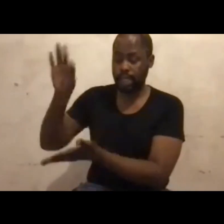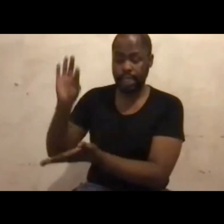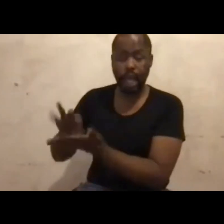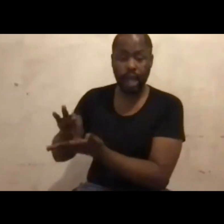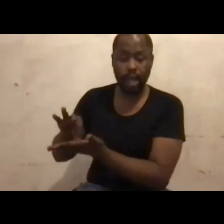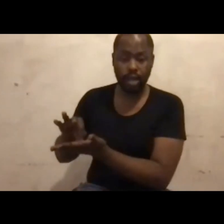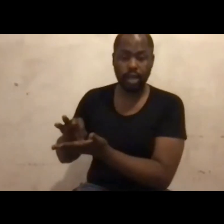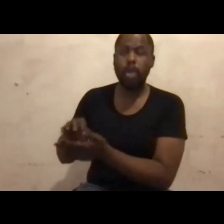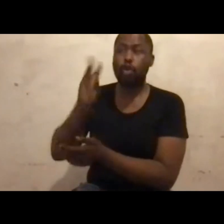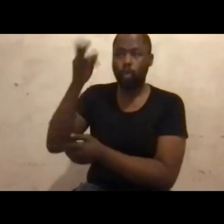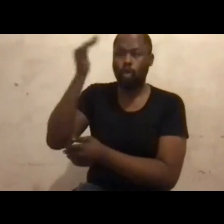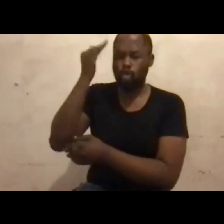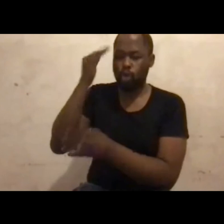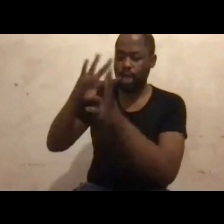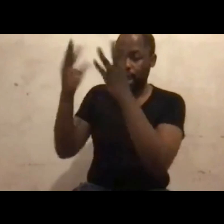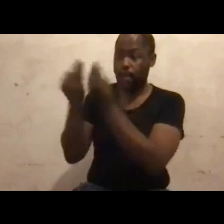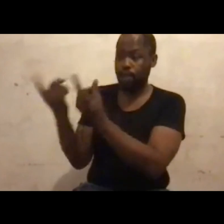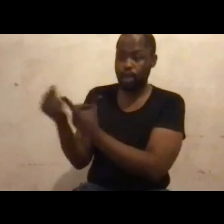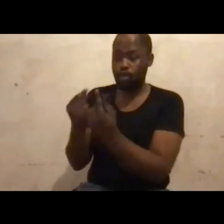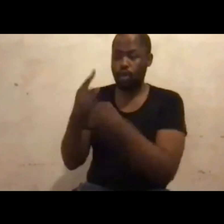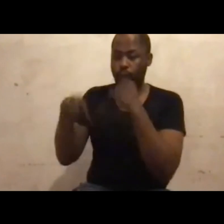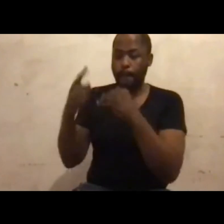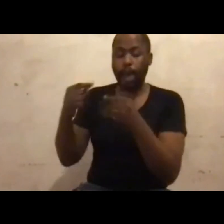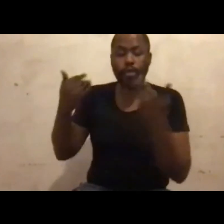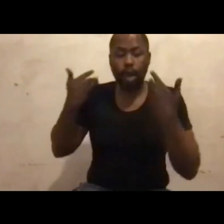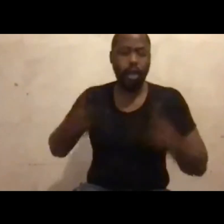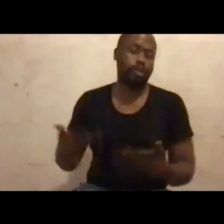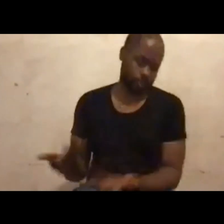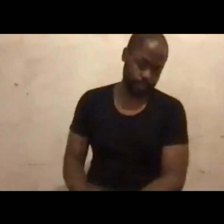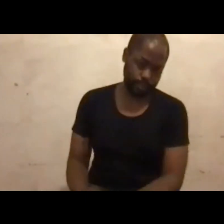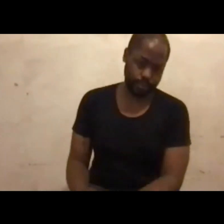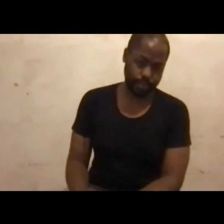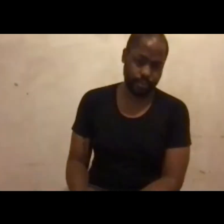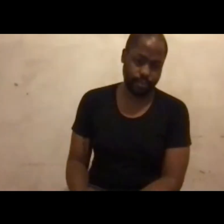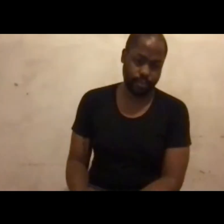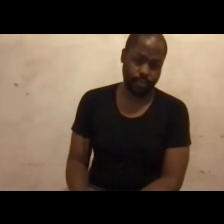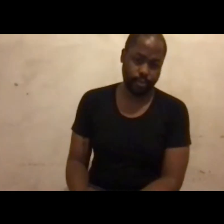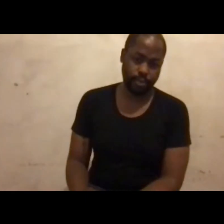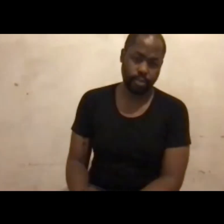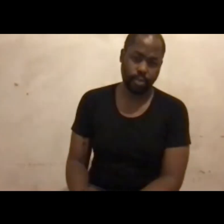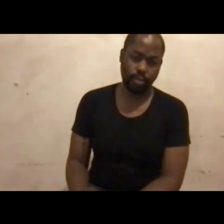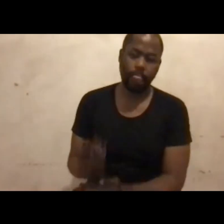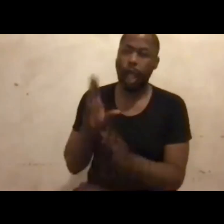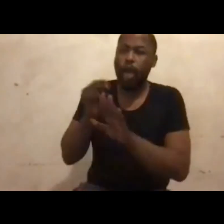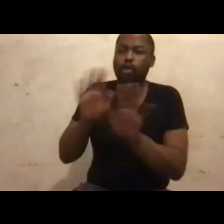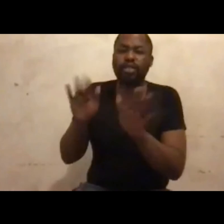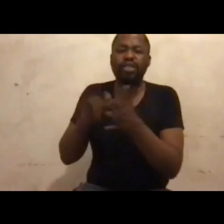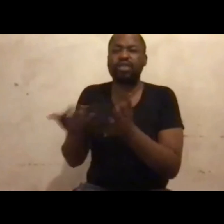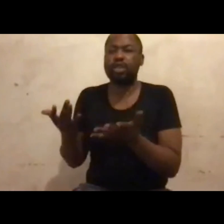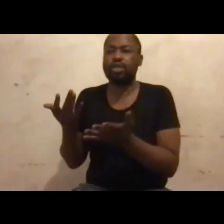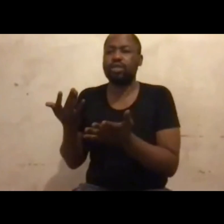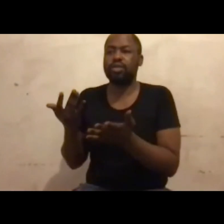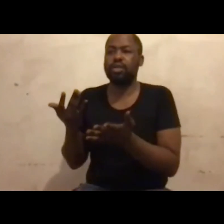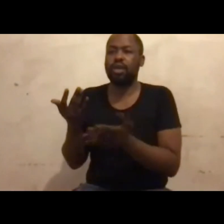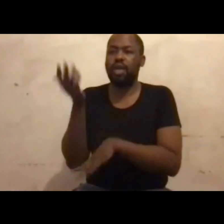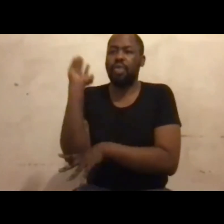statements that you are making about us, our prospects and chances, are not just word of mouth, but